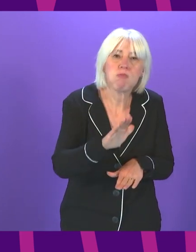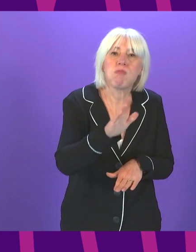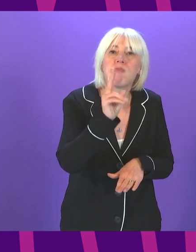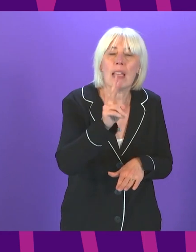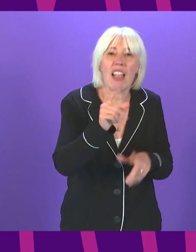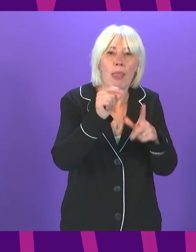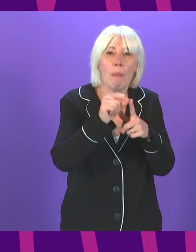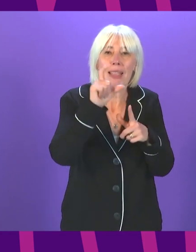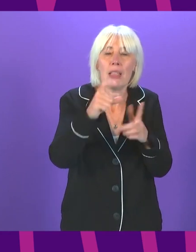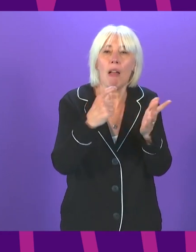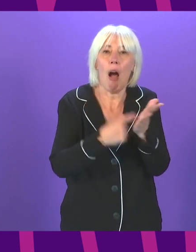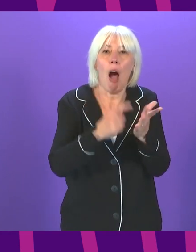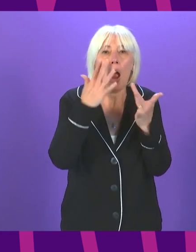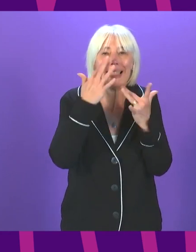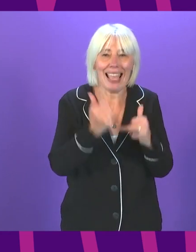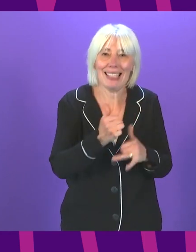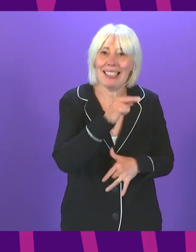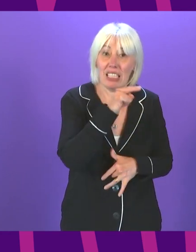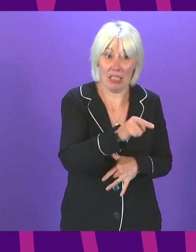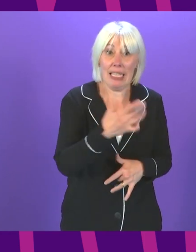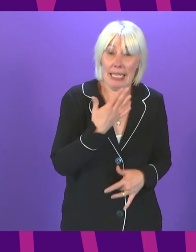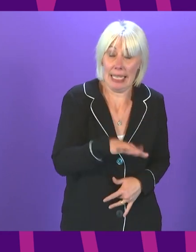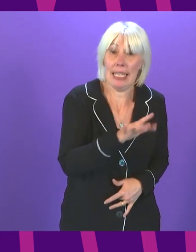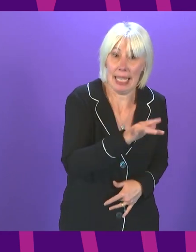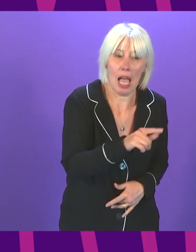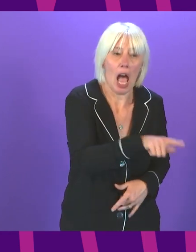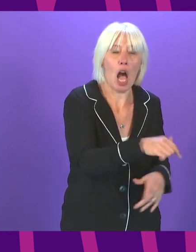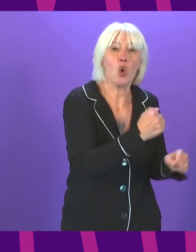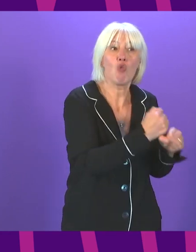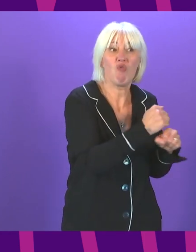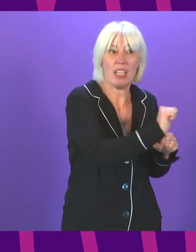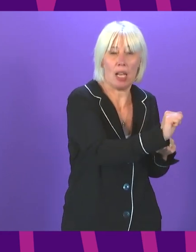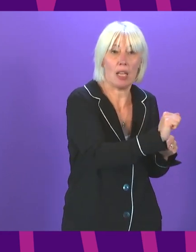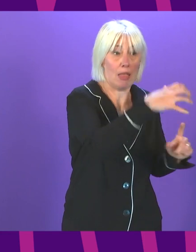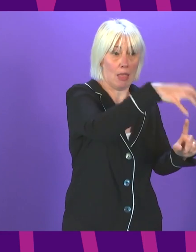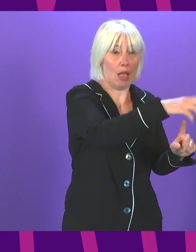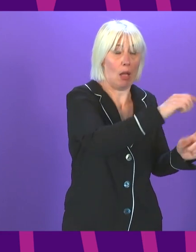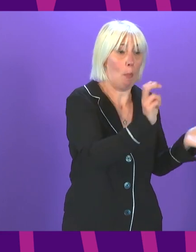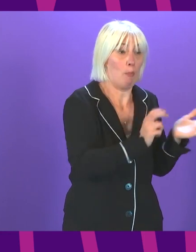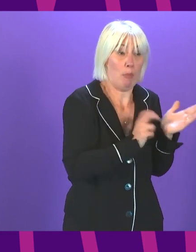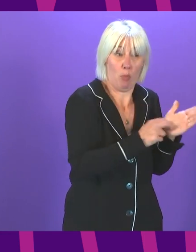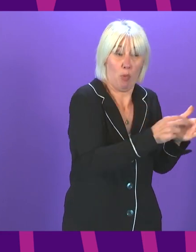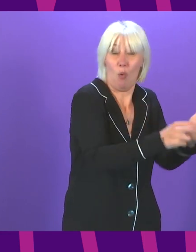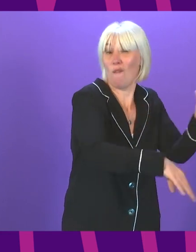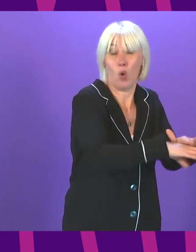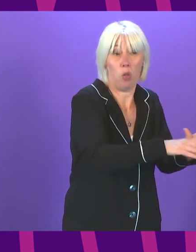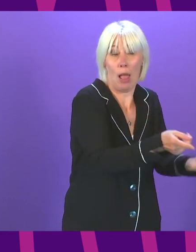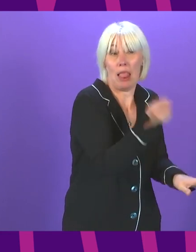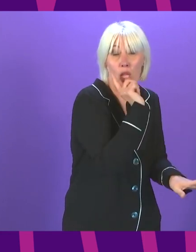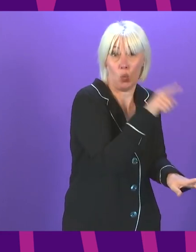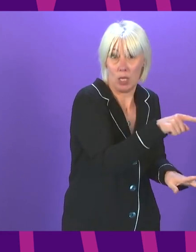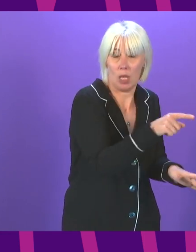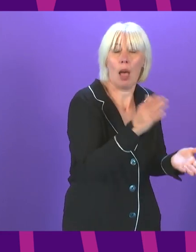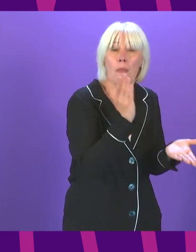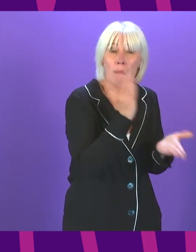PCR testing is there for those who need it. I know that the Greenock site was fully booked early last week, and we, again, continue